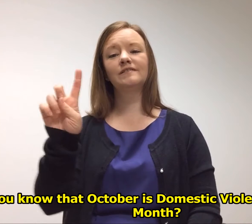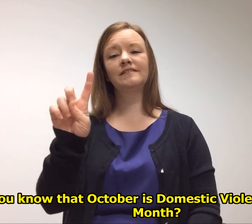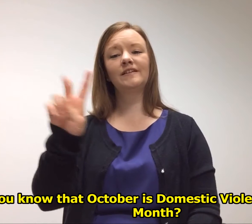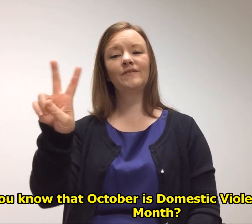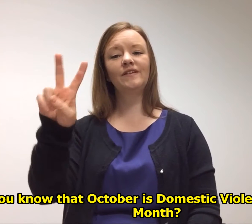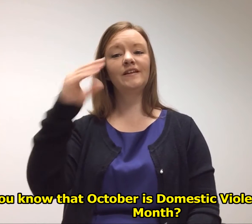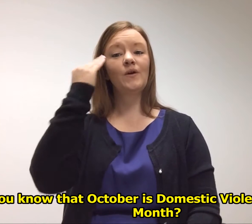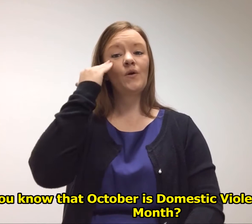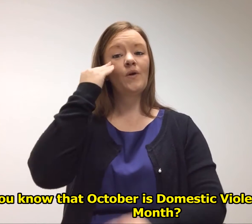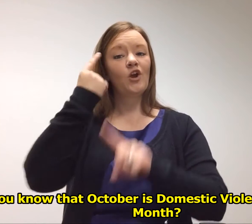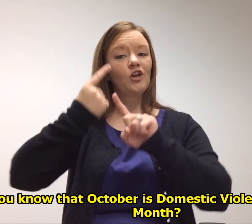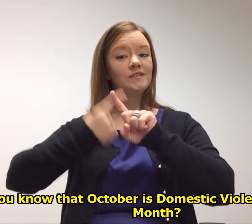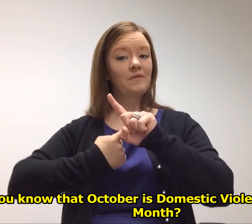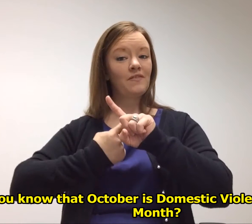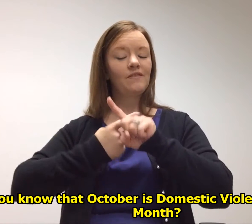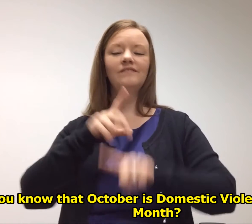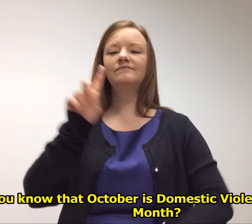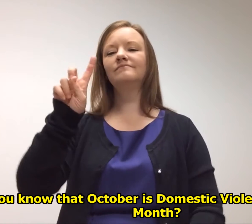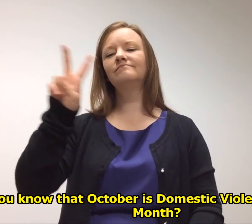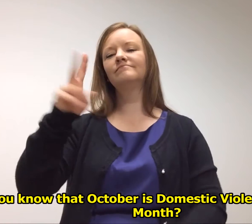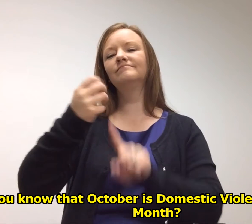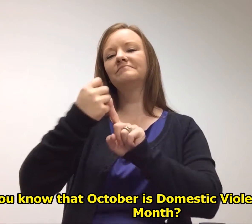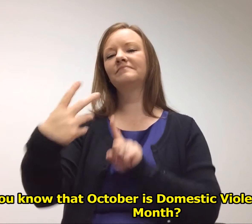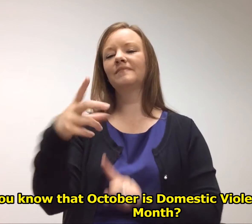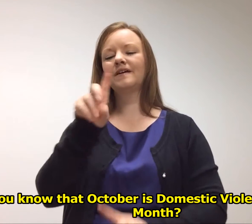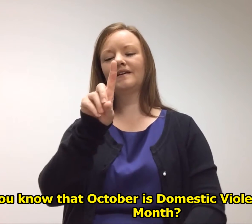Did you know that October is Domestic Violence Awareness Month?